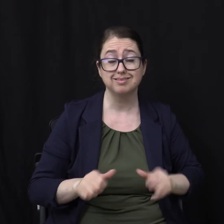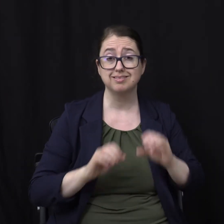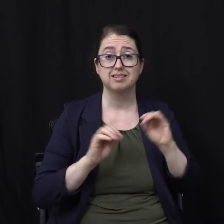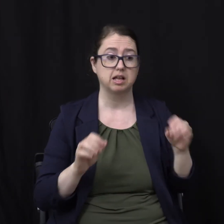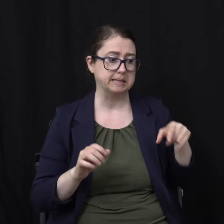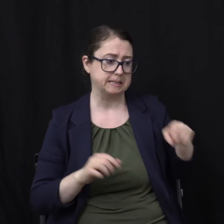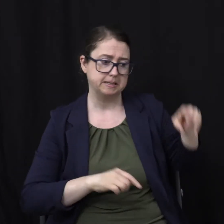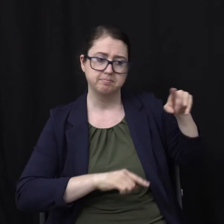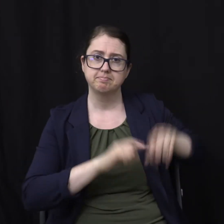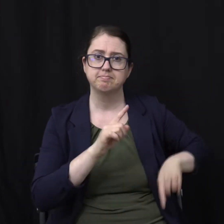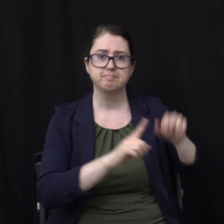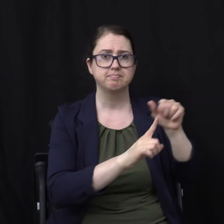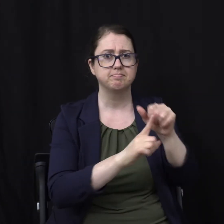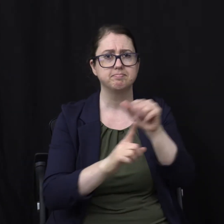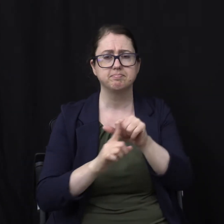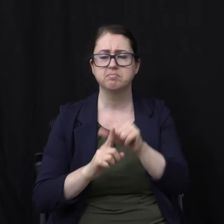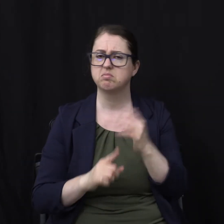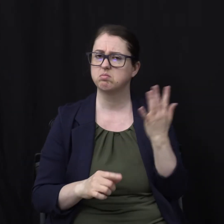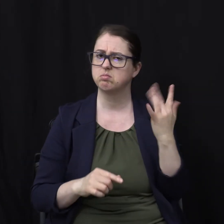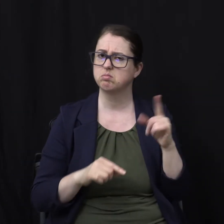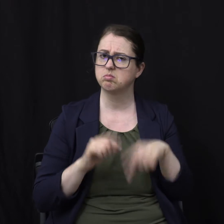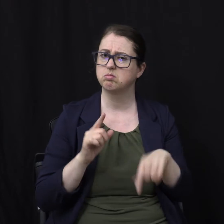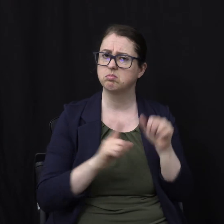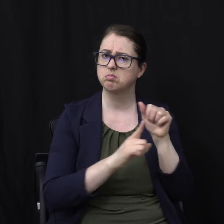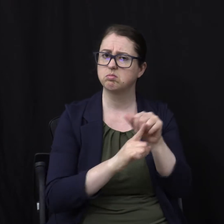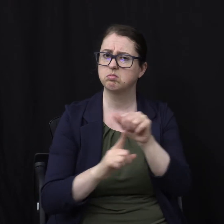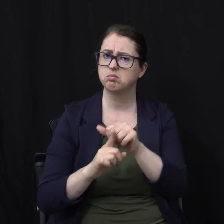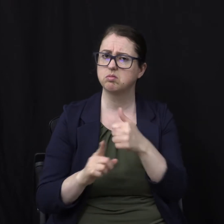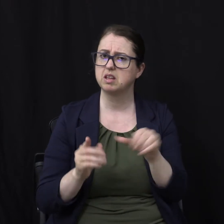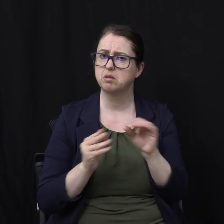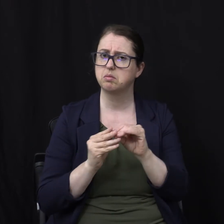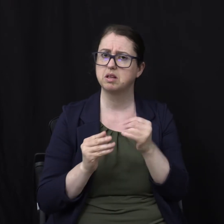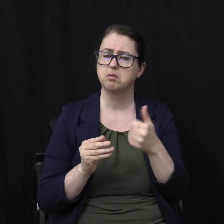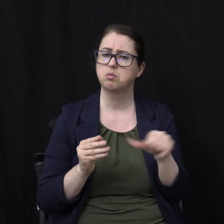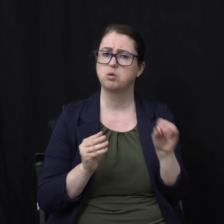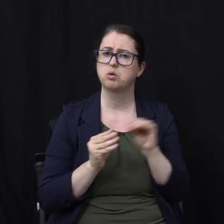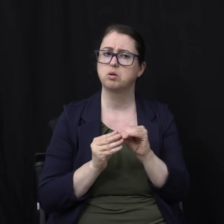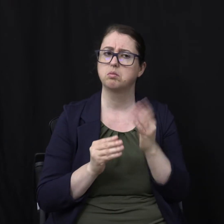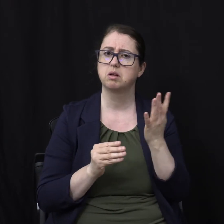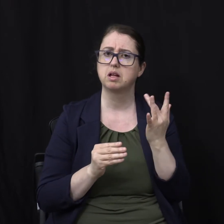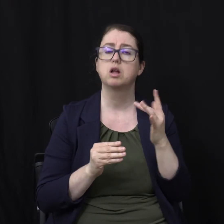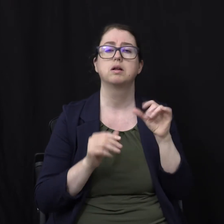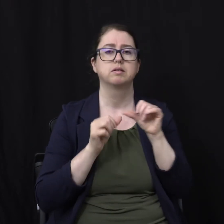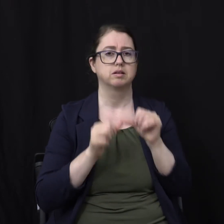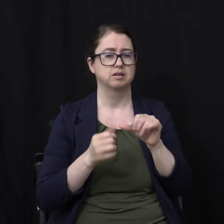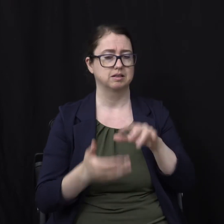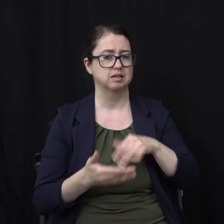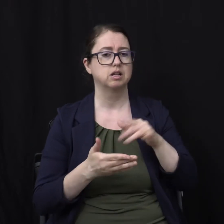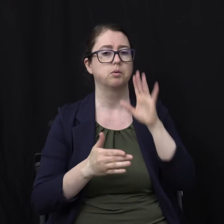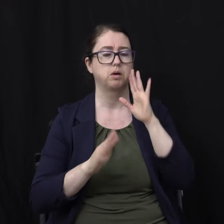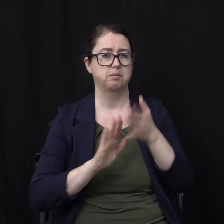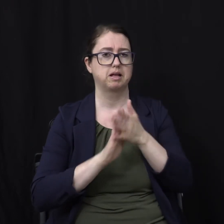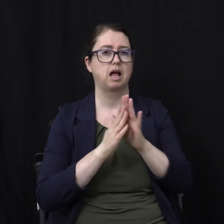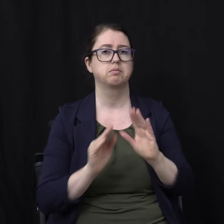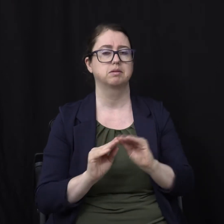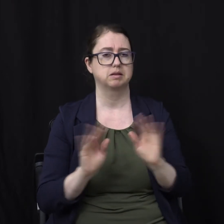deceive anybody Why can't he deceive anybody? Hmm Let's keep studying I think it'll become Very clear here